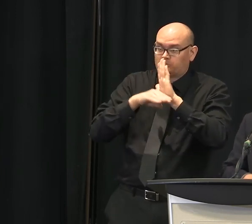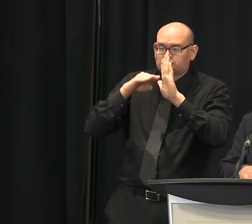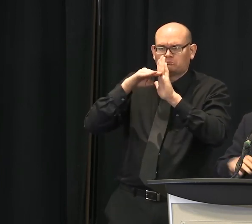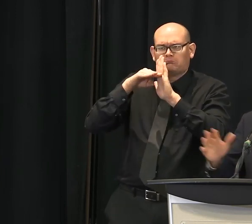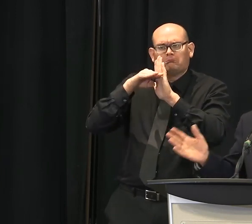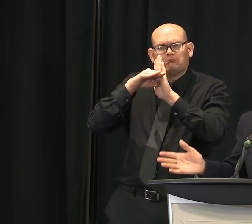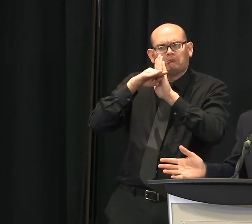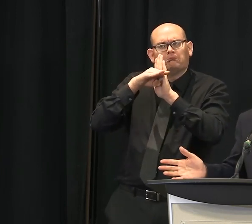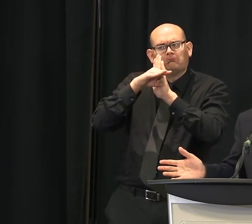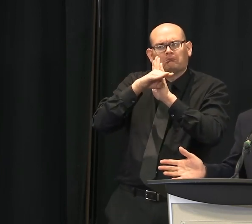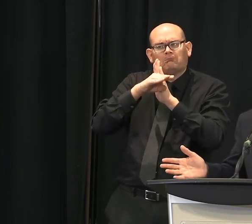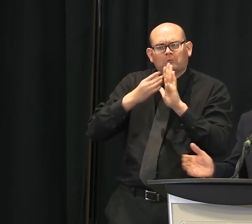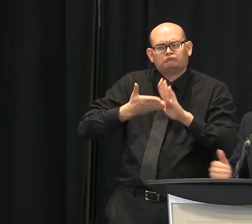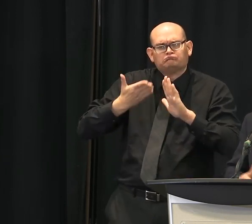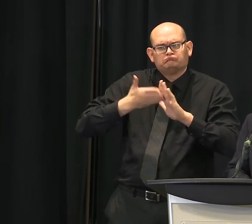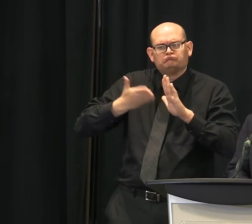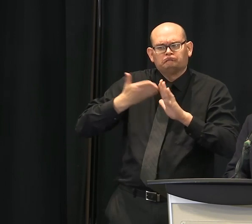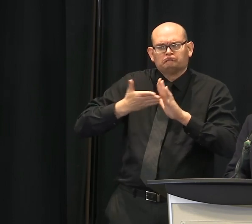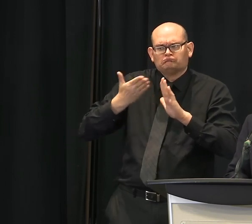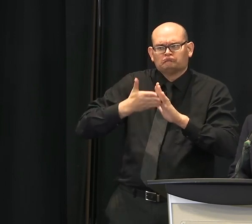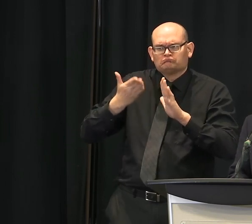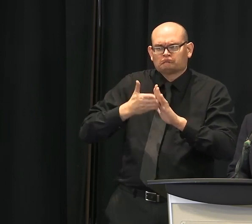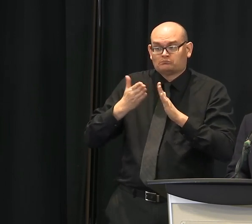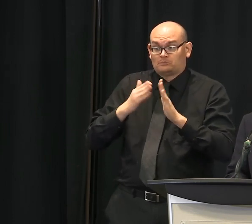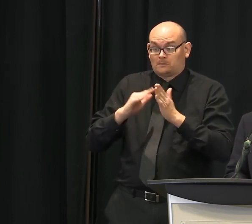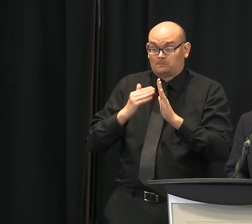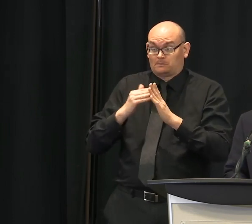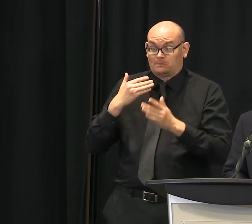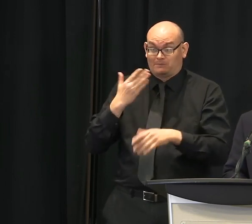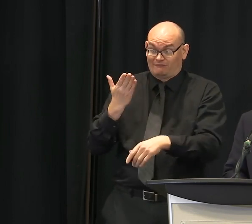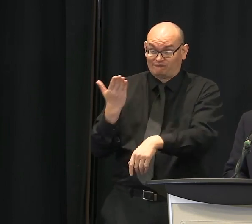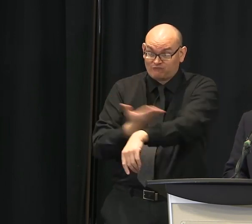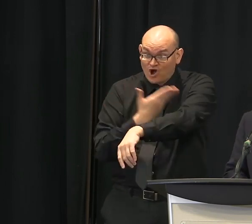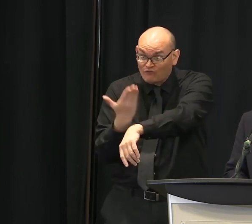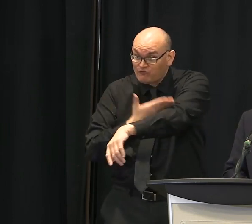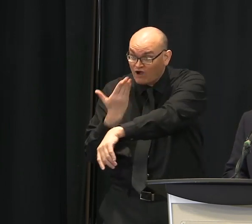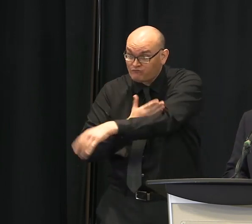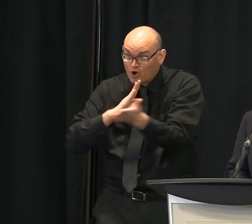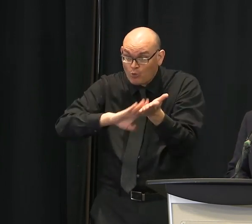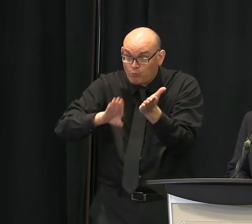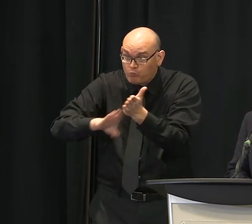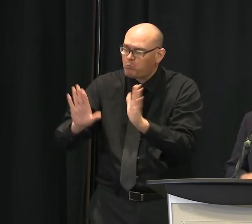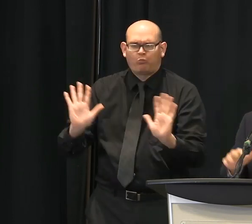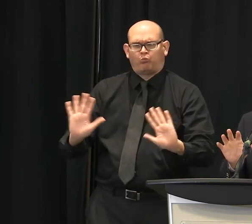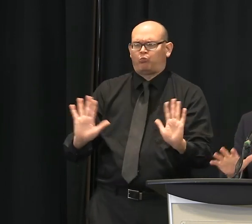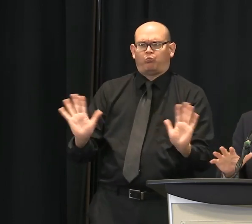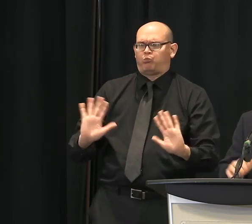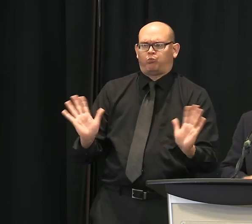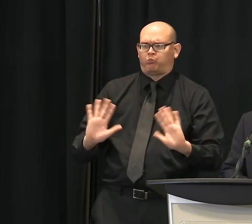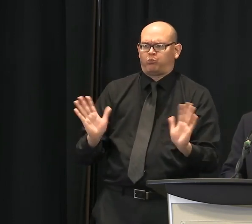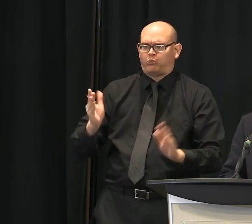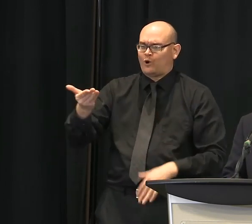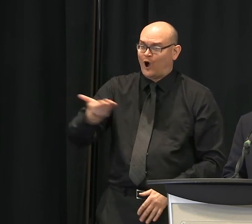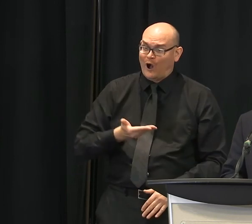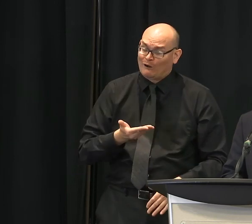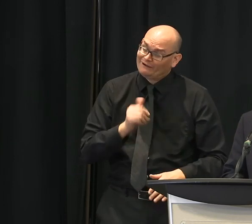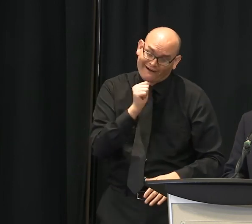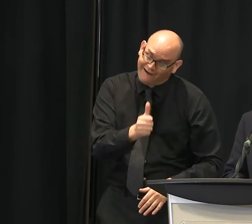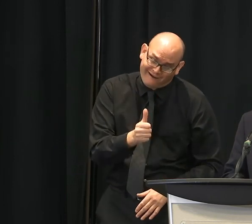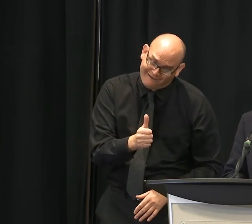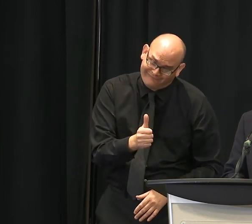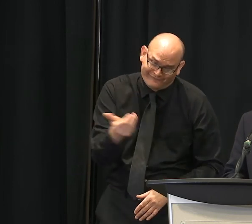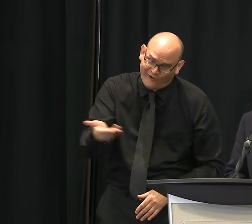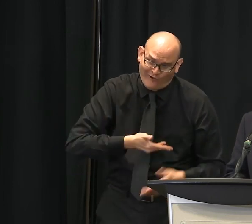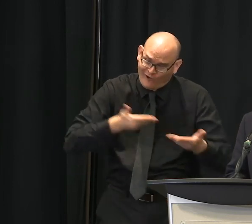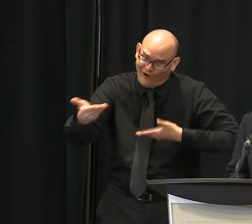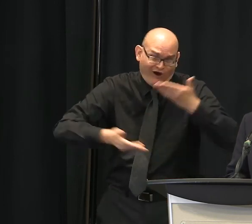We're not laying anybody off in the police department or fire department. So we're in a really good position in that. We're very strong financially, so that's something